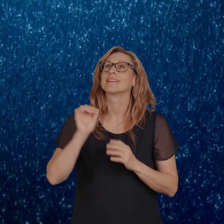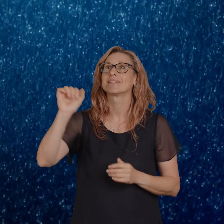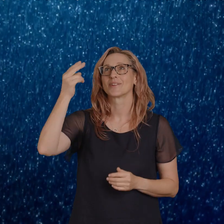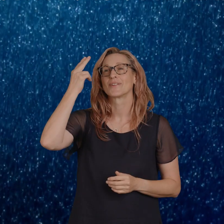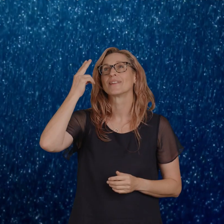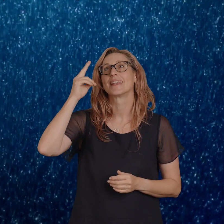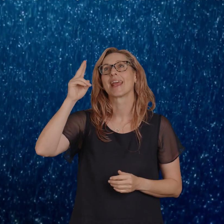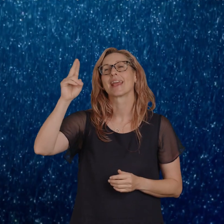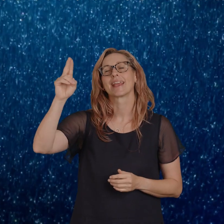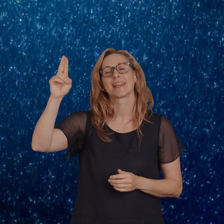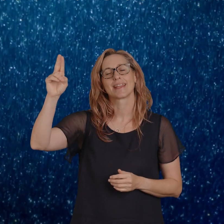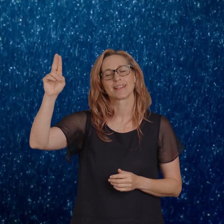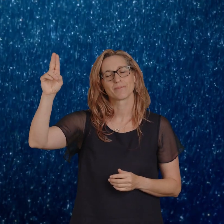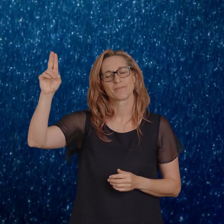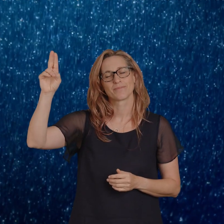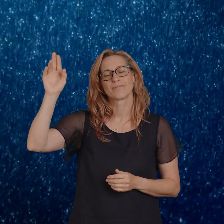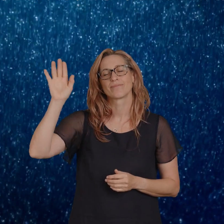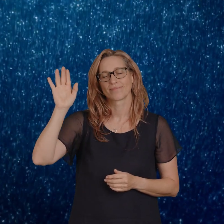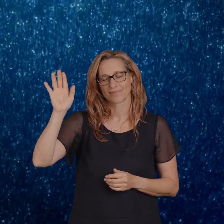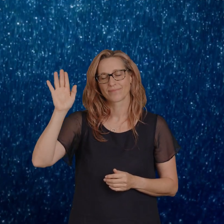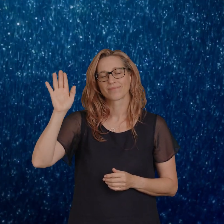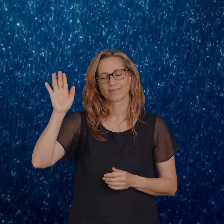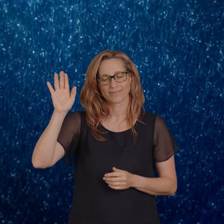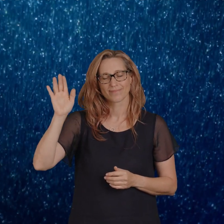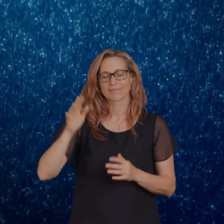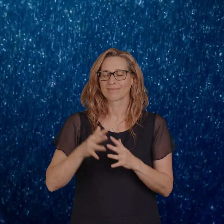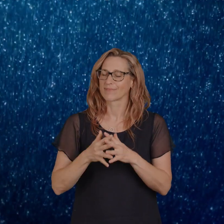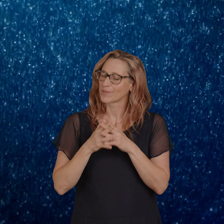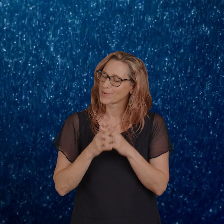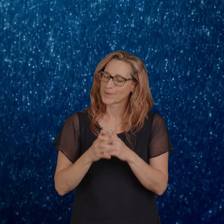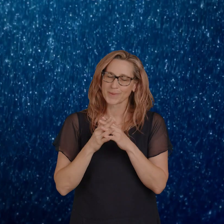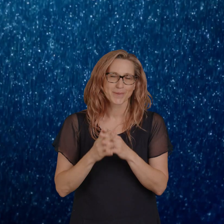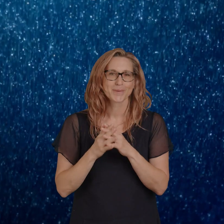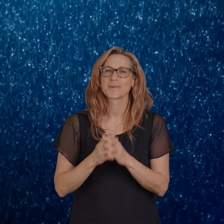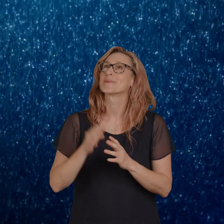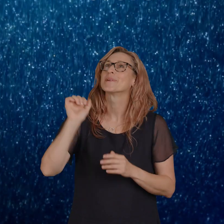is your name. Worthy is your name,